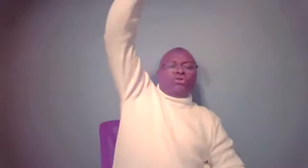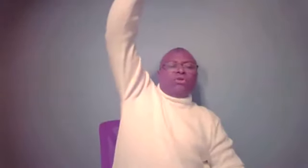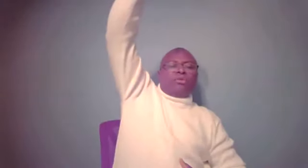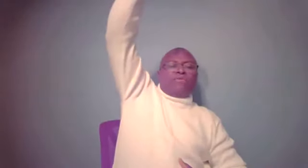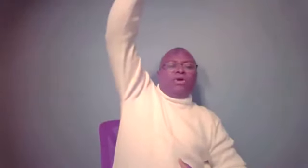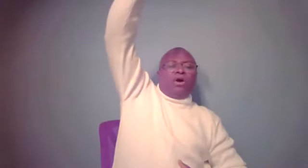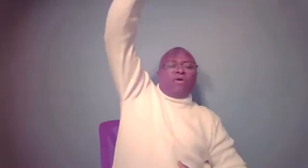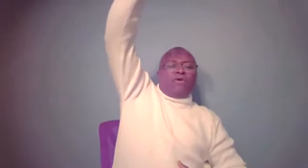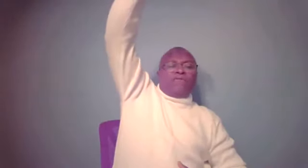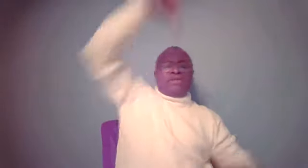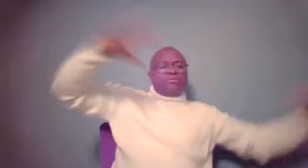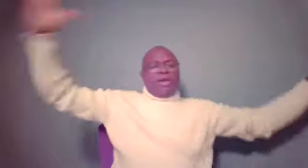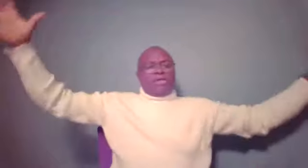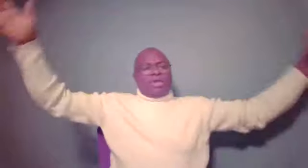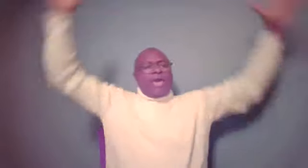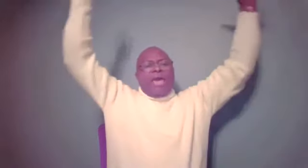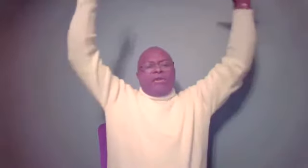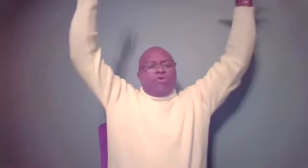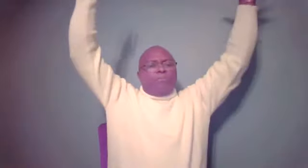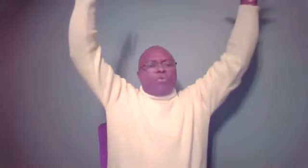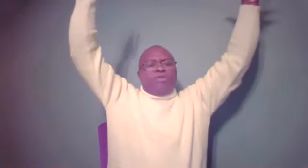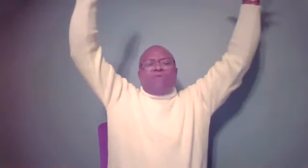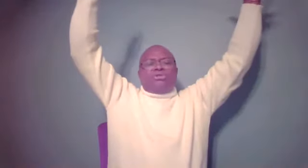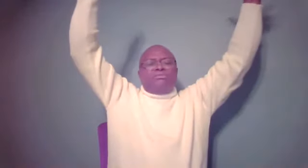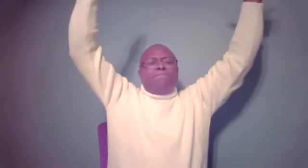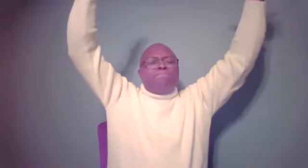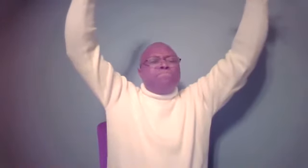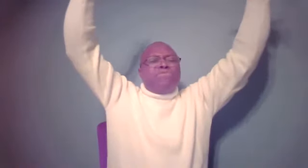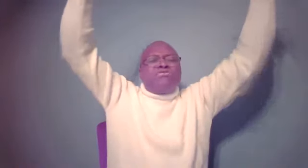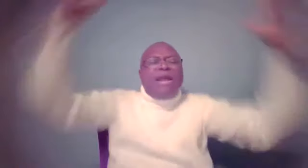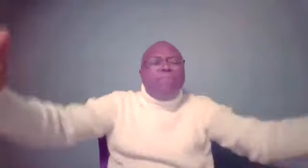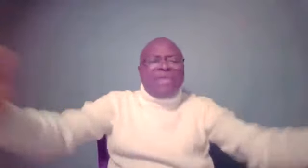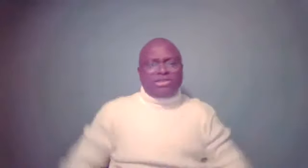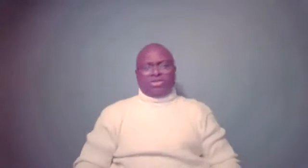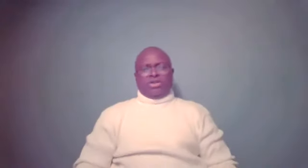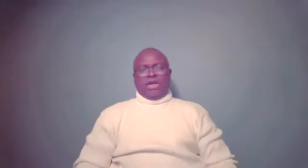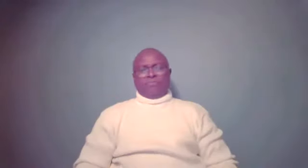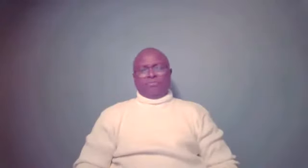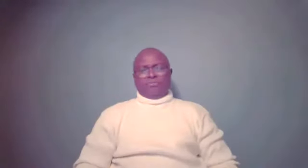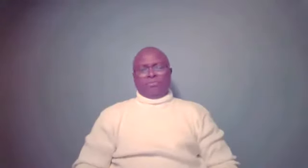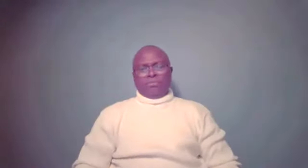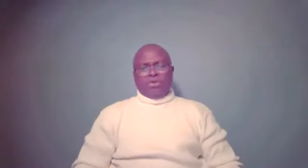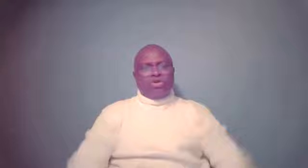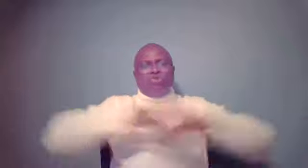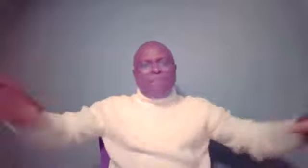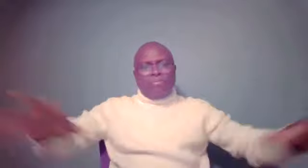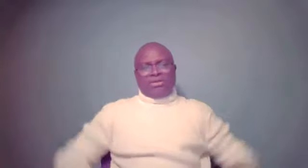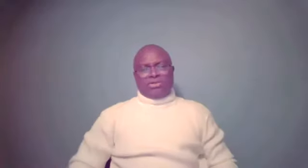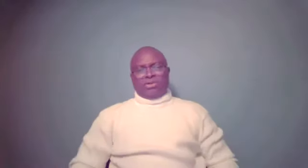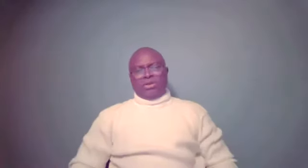on top of it and said, hey, God pronounced great blessings on him. Great blessings on him.